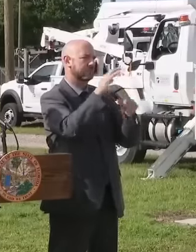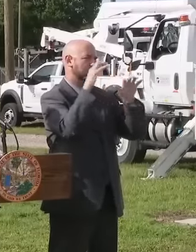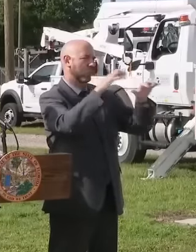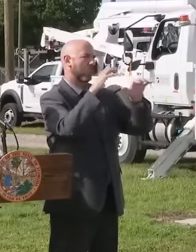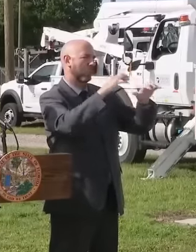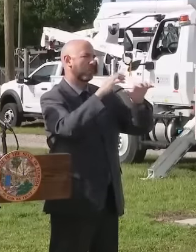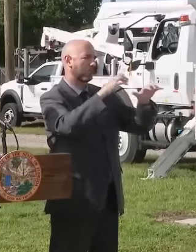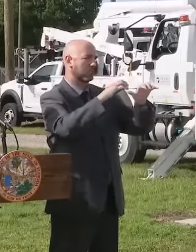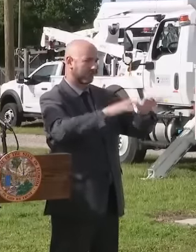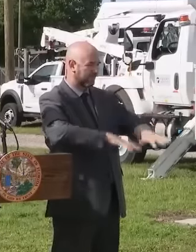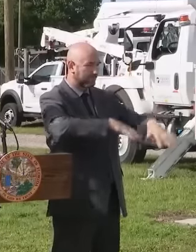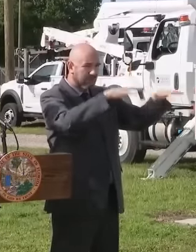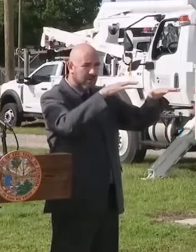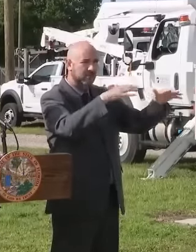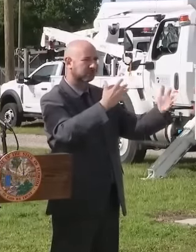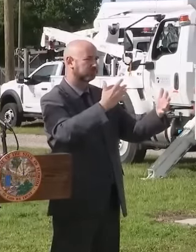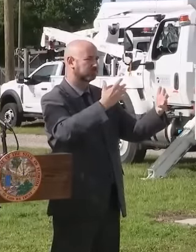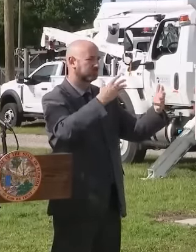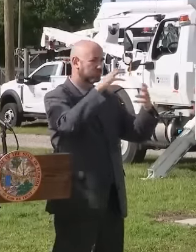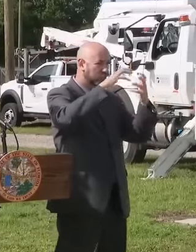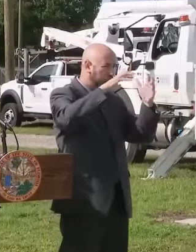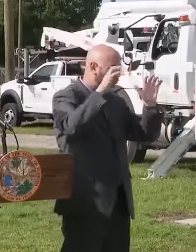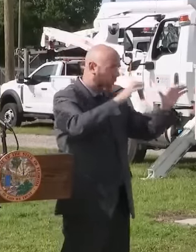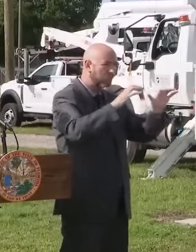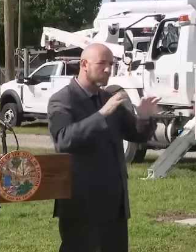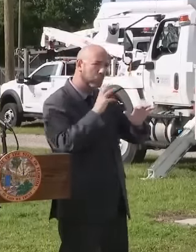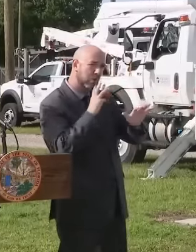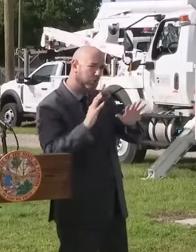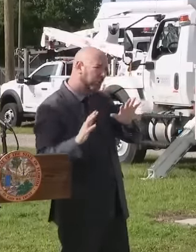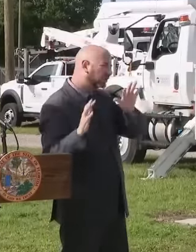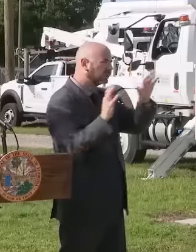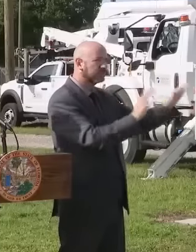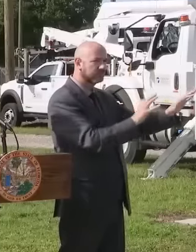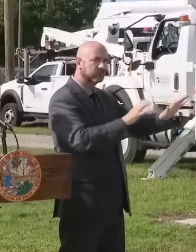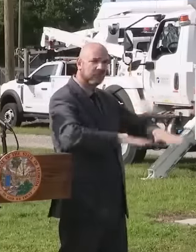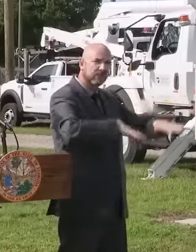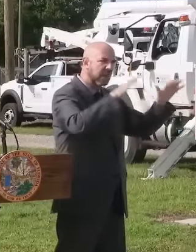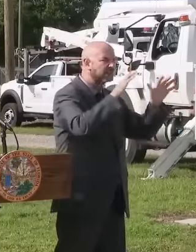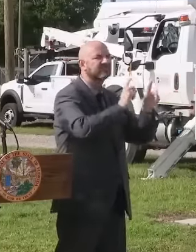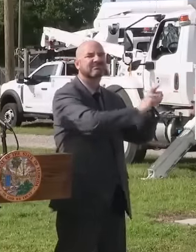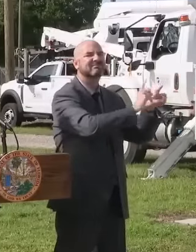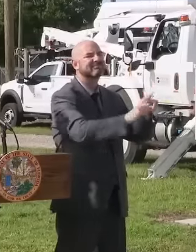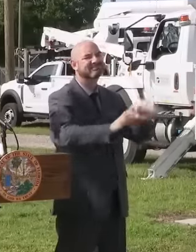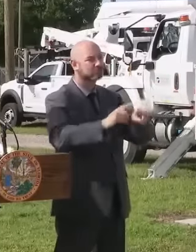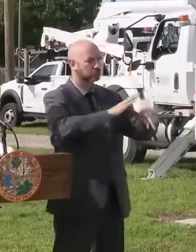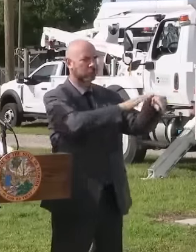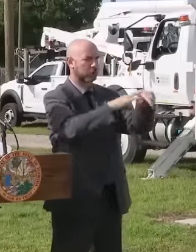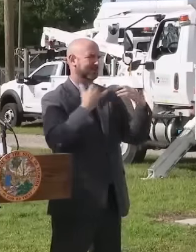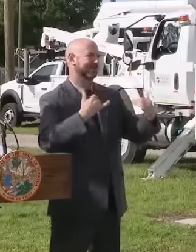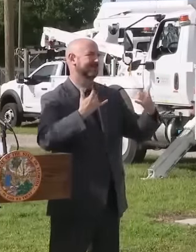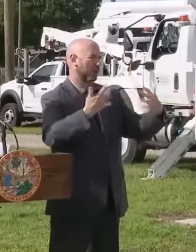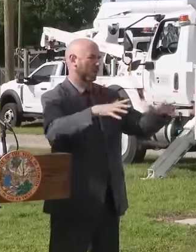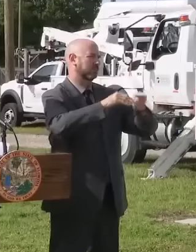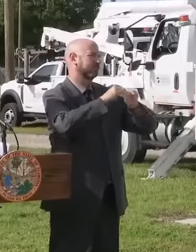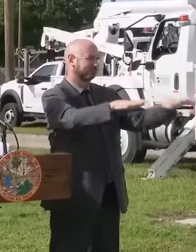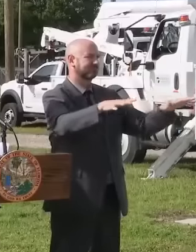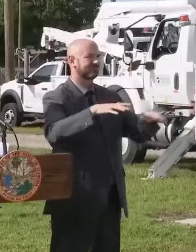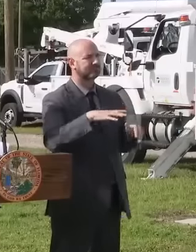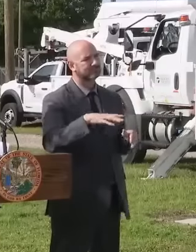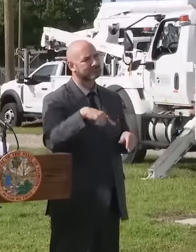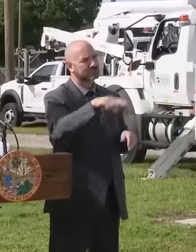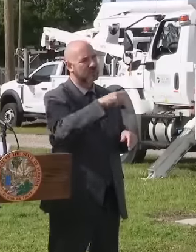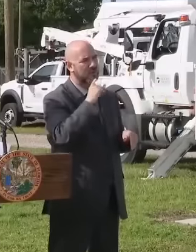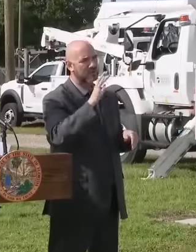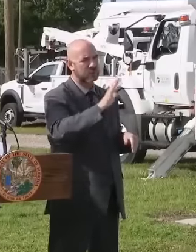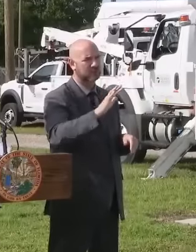hurricane watch or warning at this point in time. So that is 64 out of 67 counties need to pay attention to their